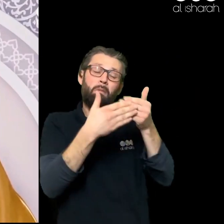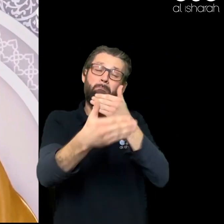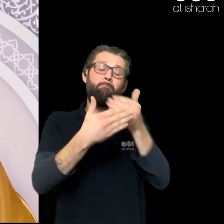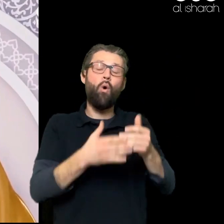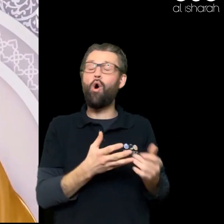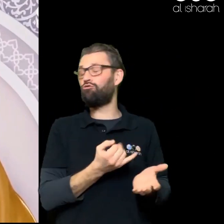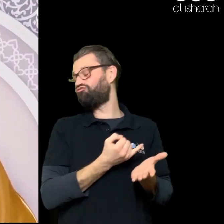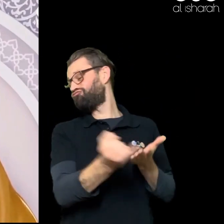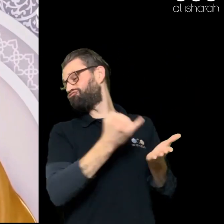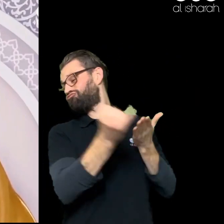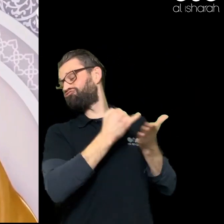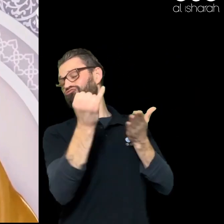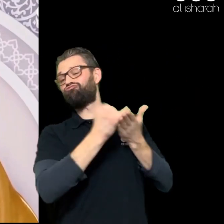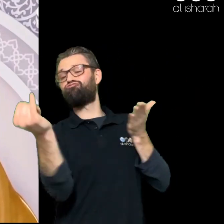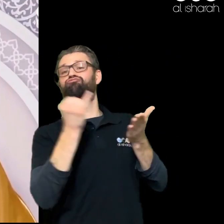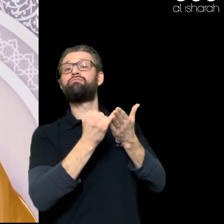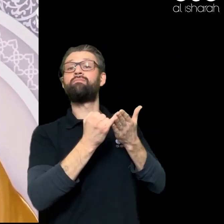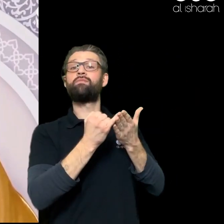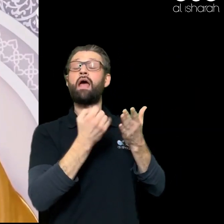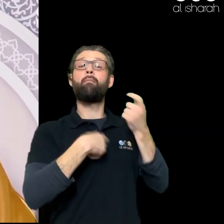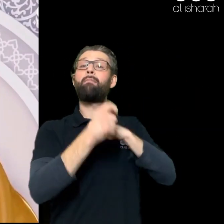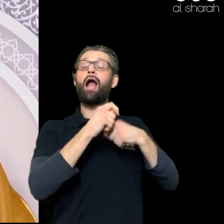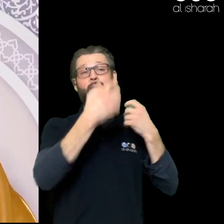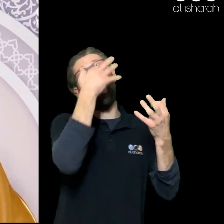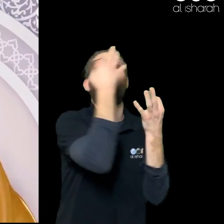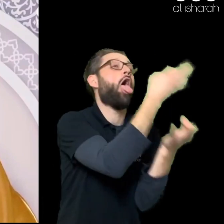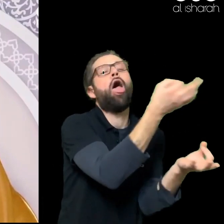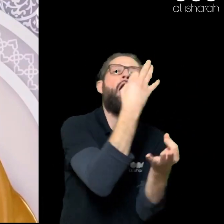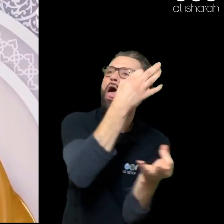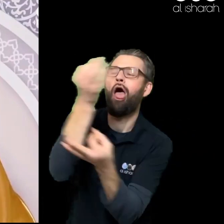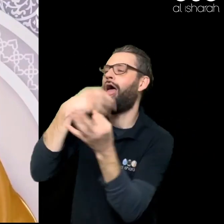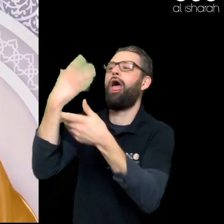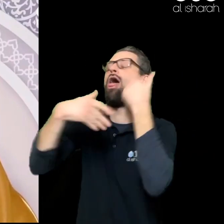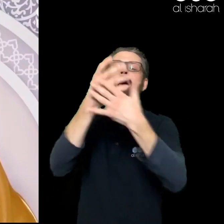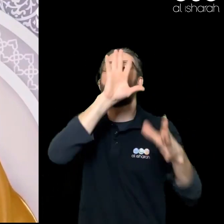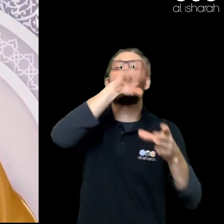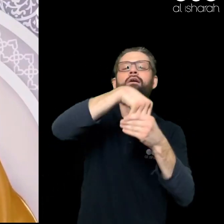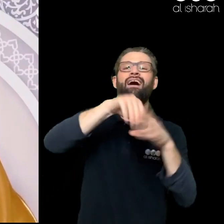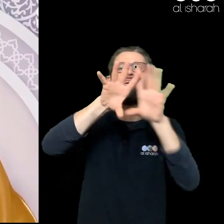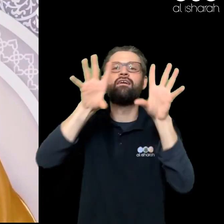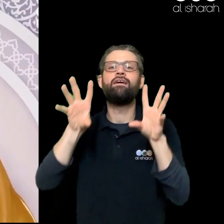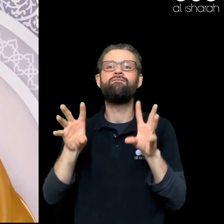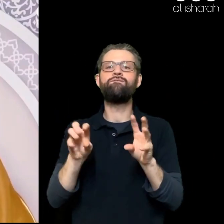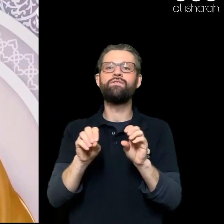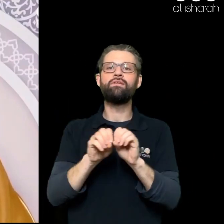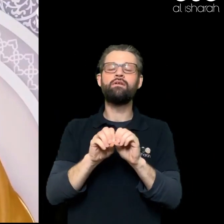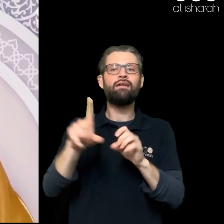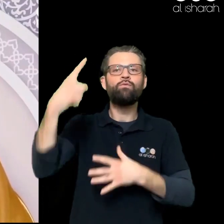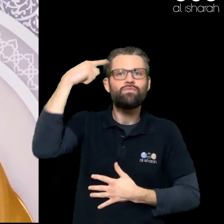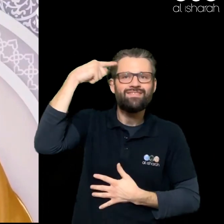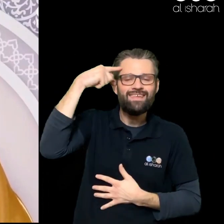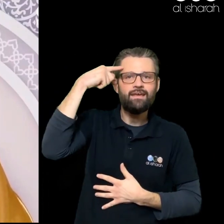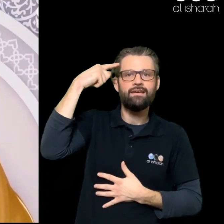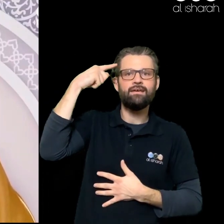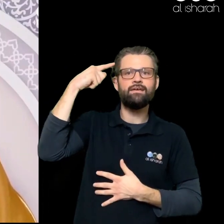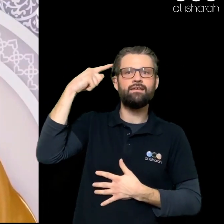Let Loose And Continue Engaging In All Of This Without Thinking What We Are Supposed To Be Doing As Muslim More